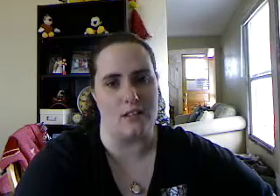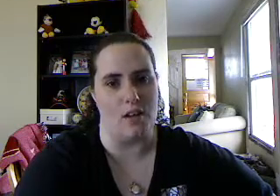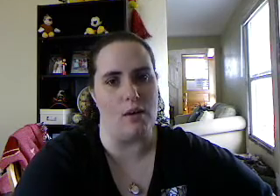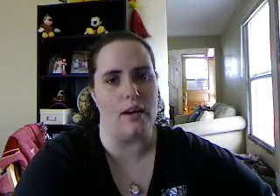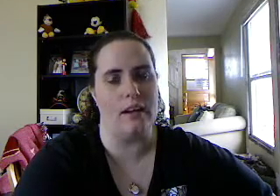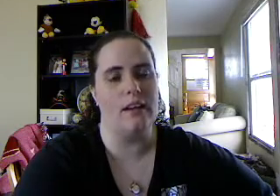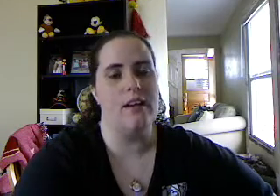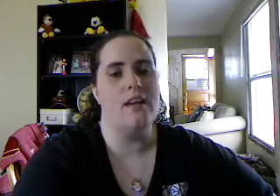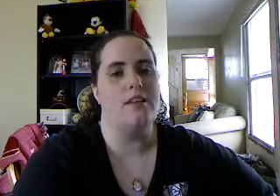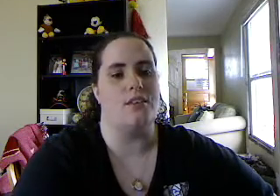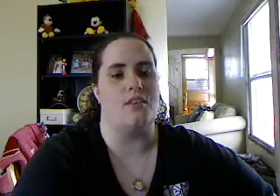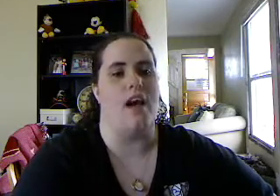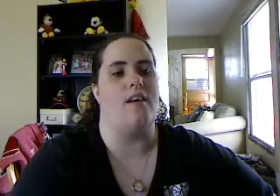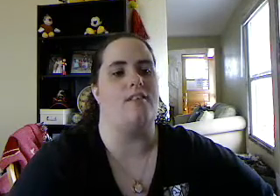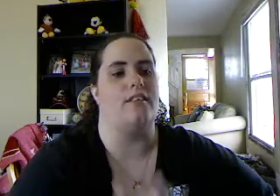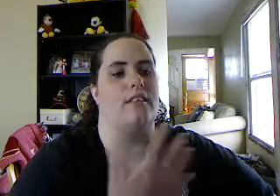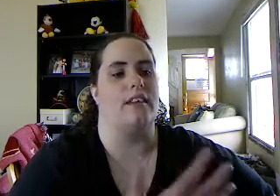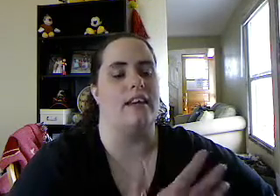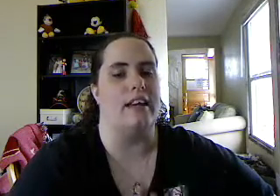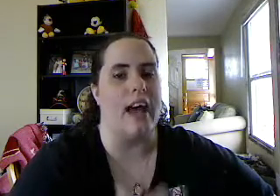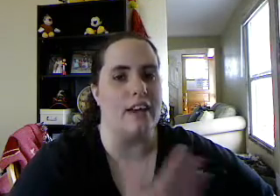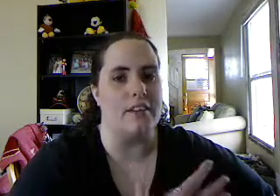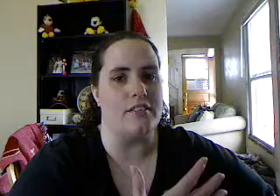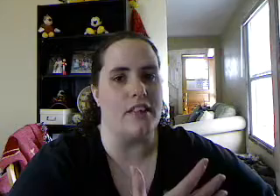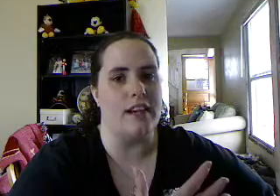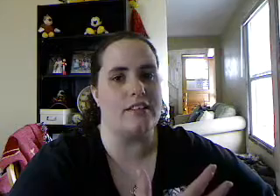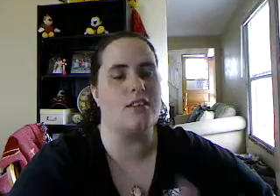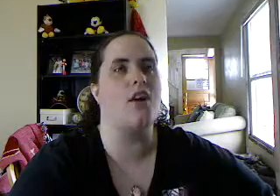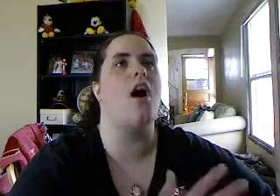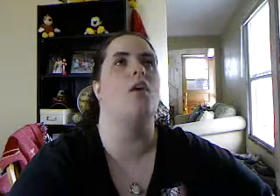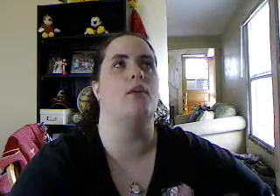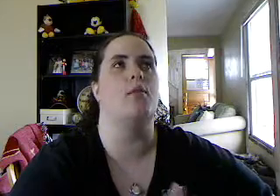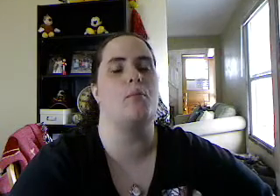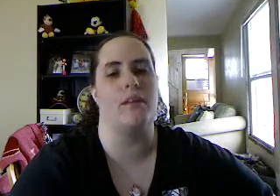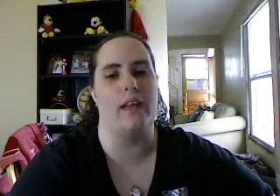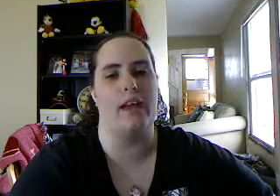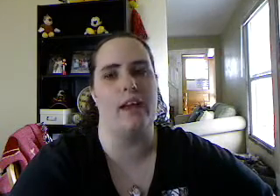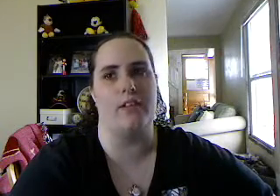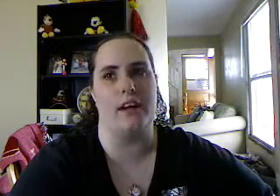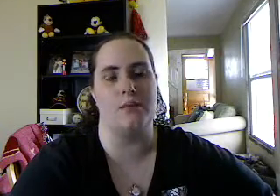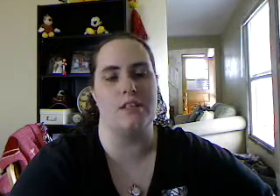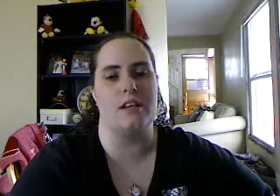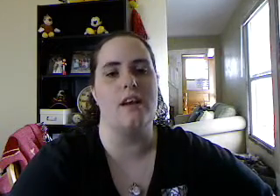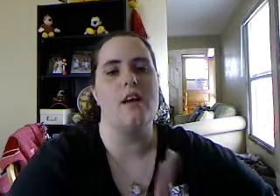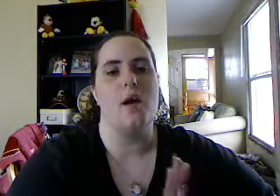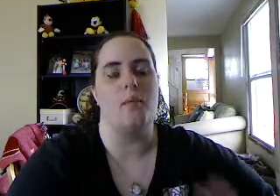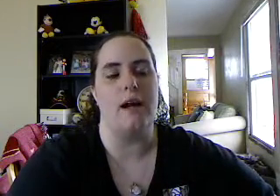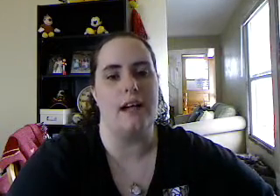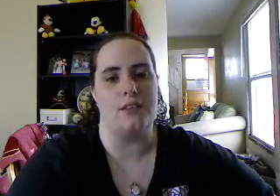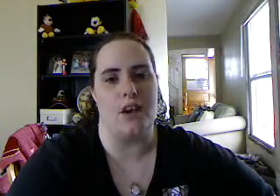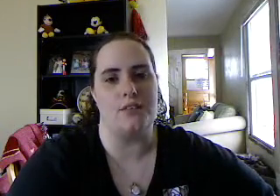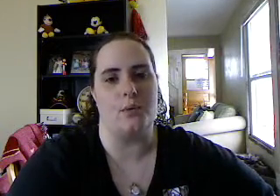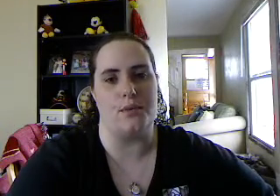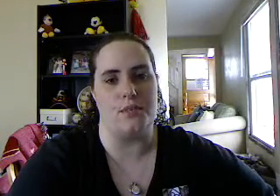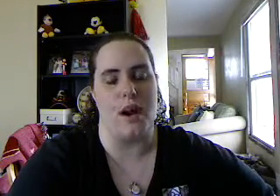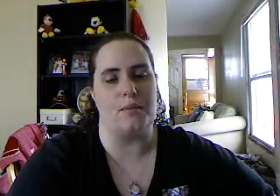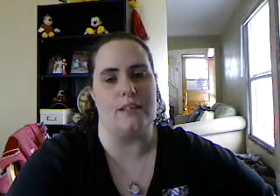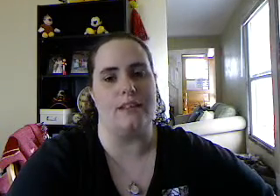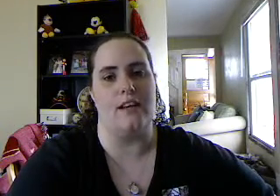salt water. So you have, like, a gag reflex. Oh, and one more thing I forgot to mention. My doctor also prescribed anti